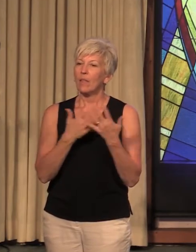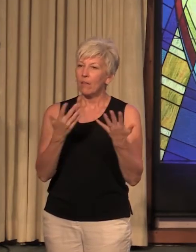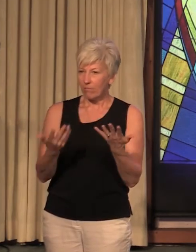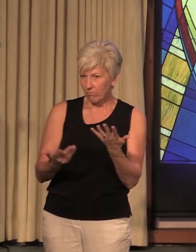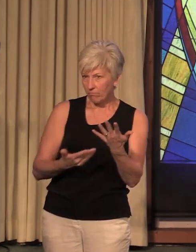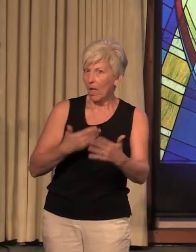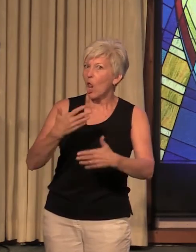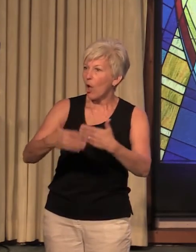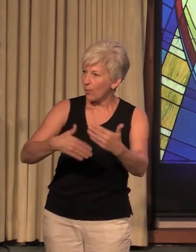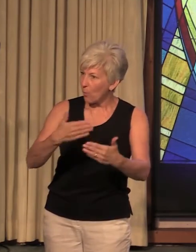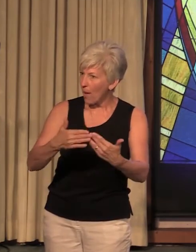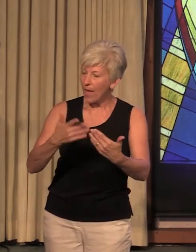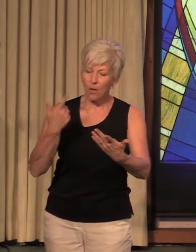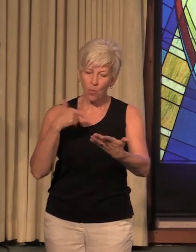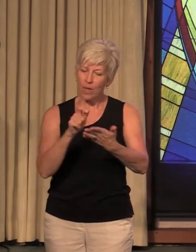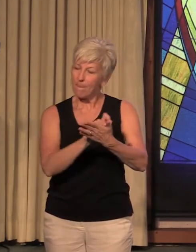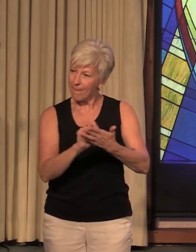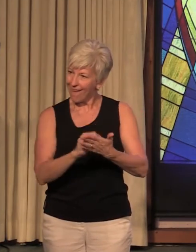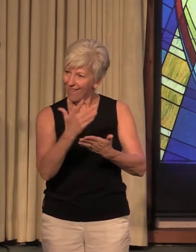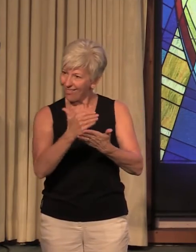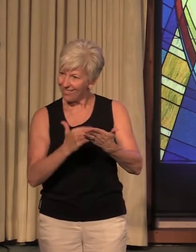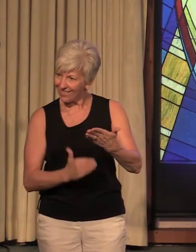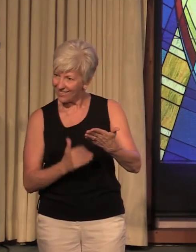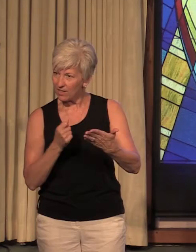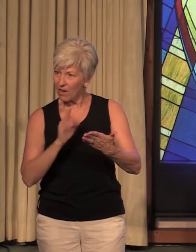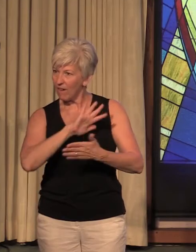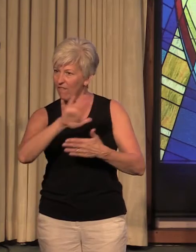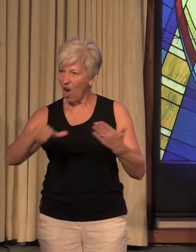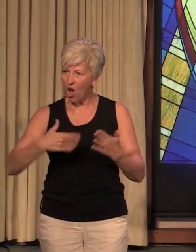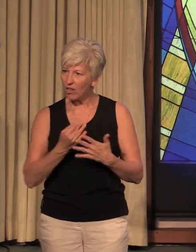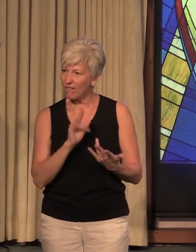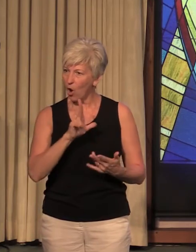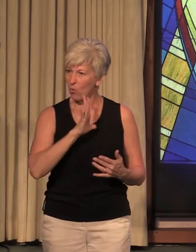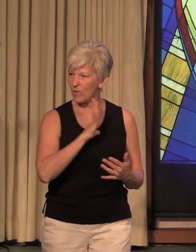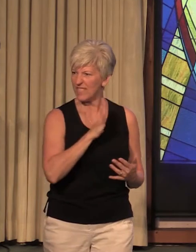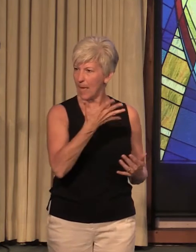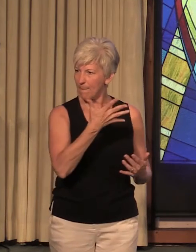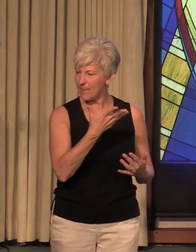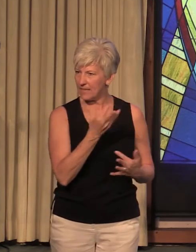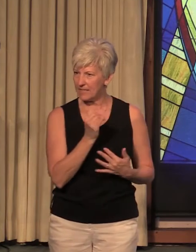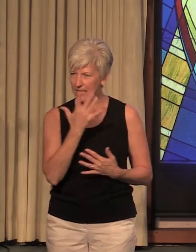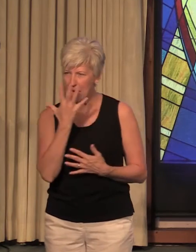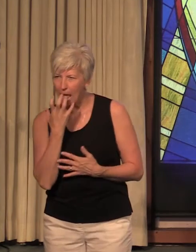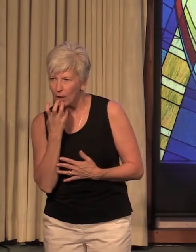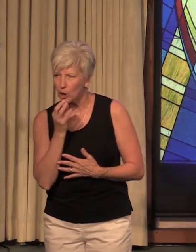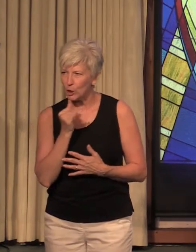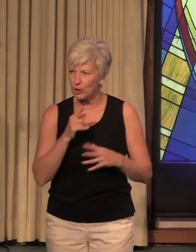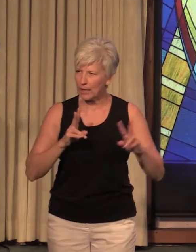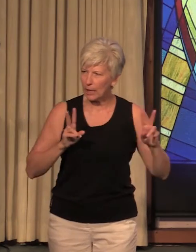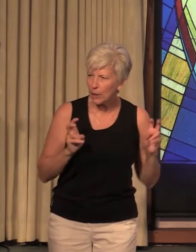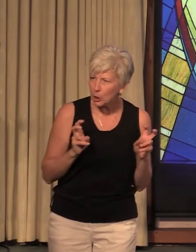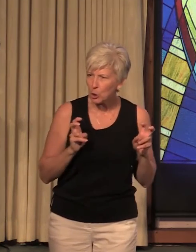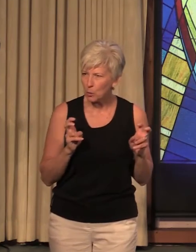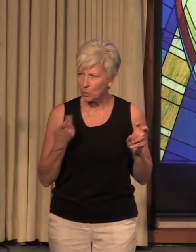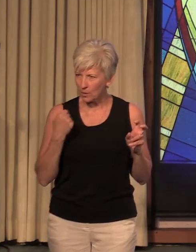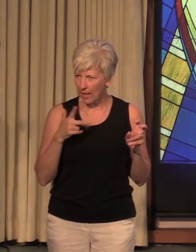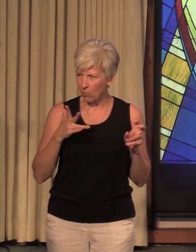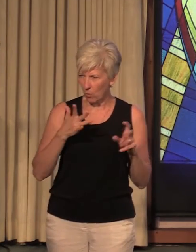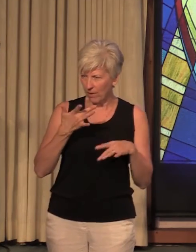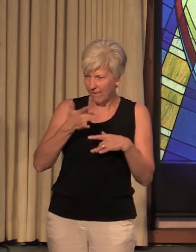we make a list of all of our resentments and all of our angers and all those issues that we've had